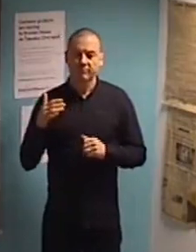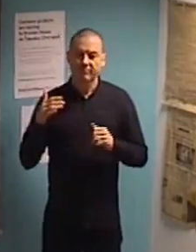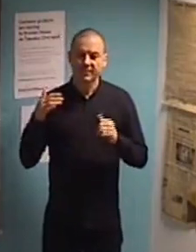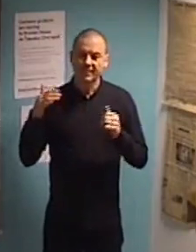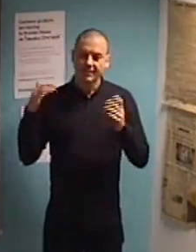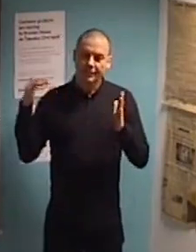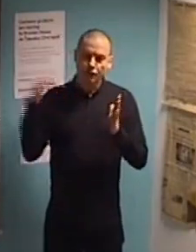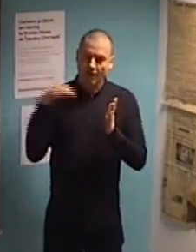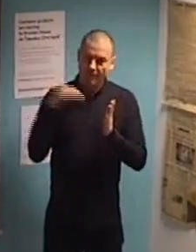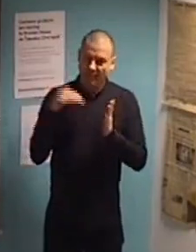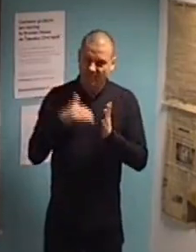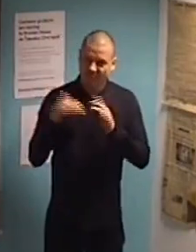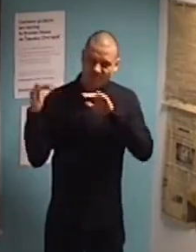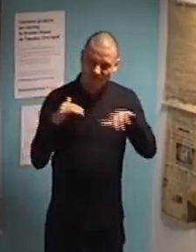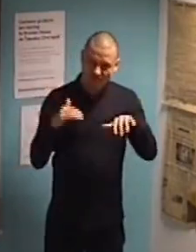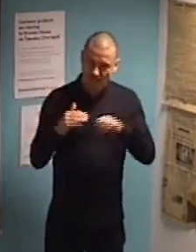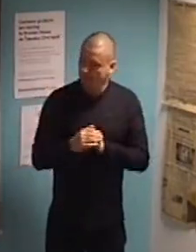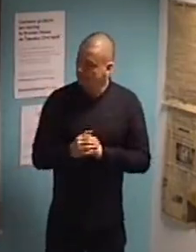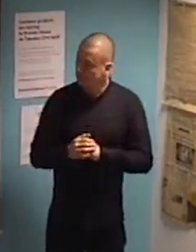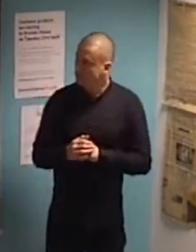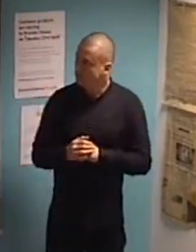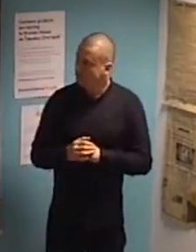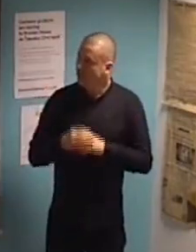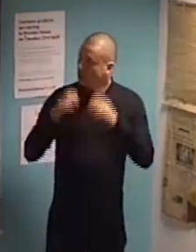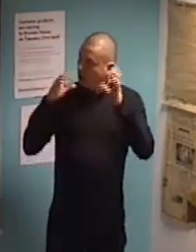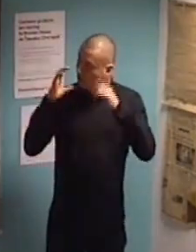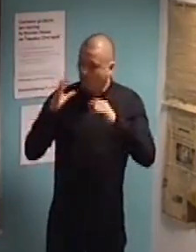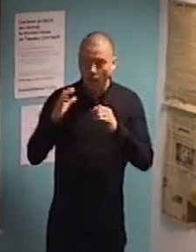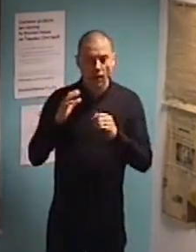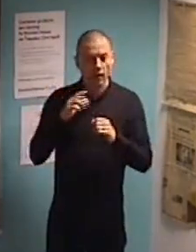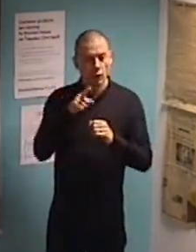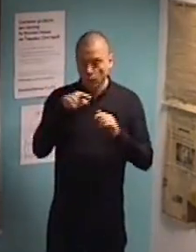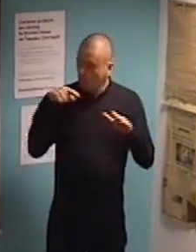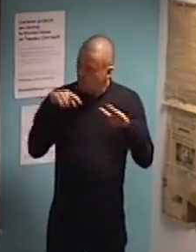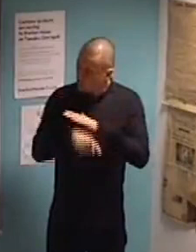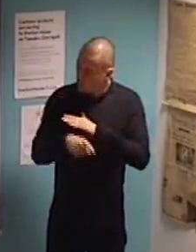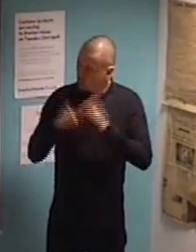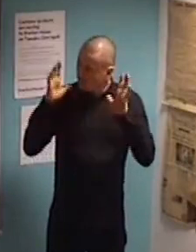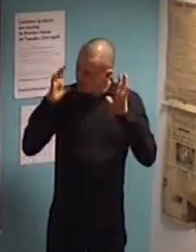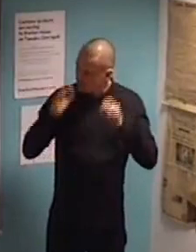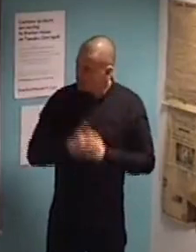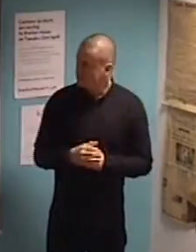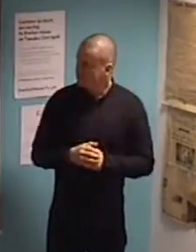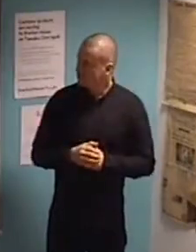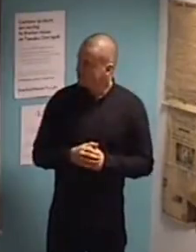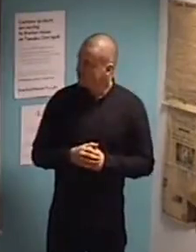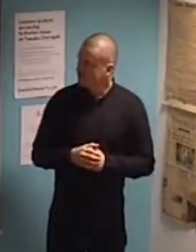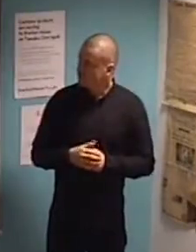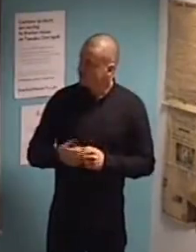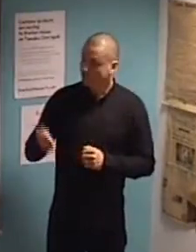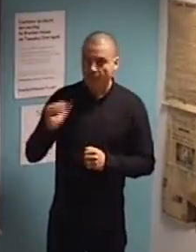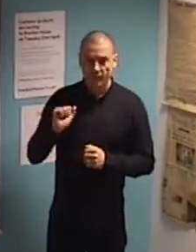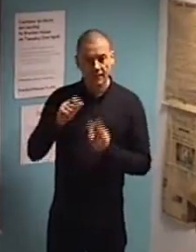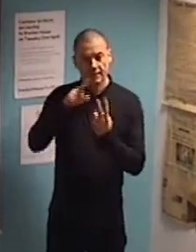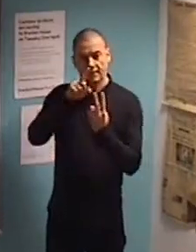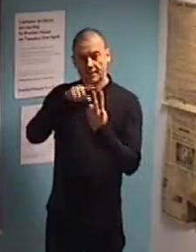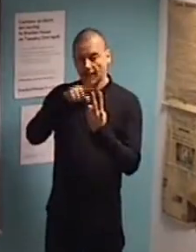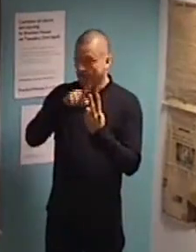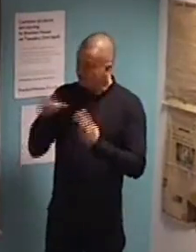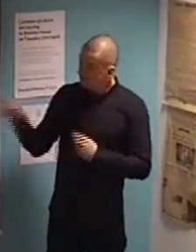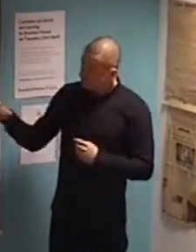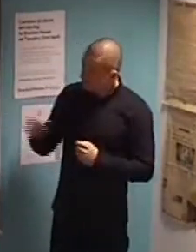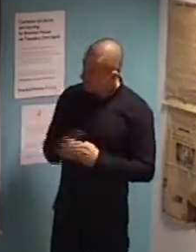this is, for example, Google, YouTube, Facebook, et cetera, et cetera. And, the second list is the